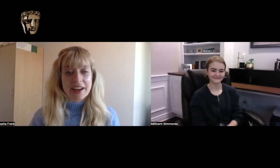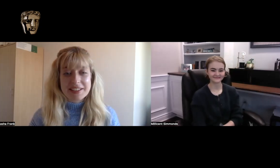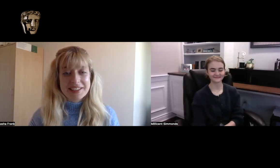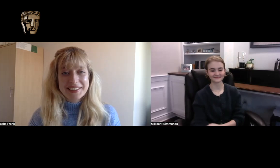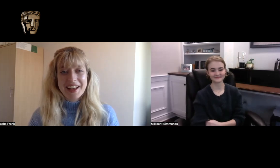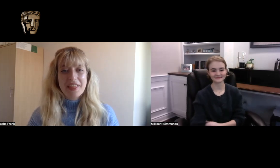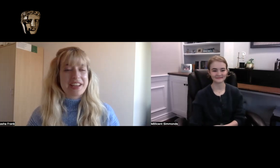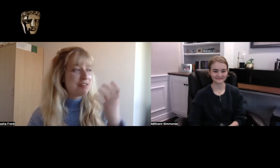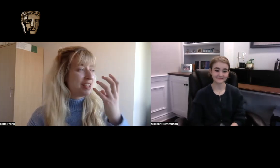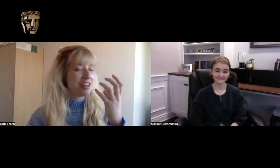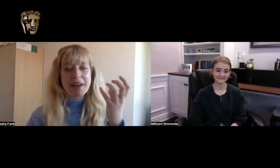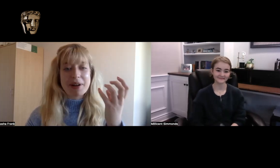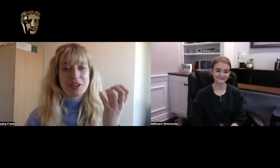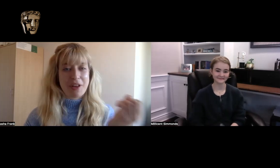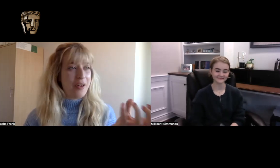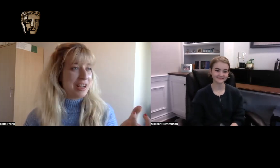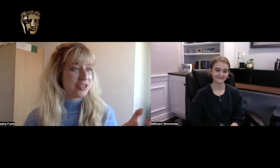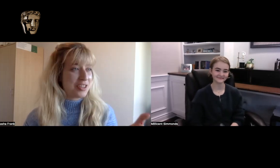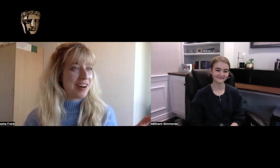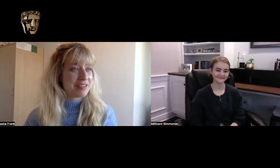I have such an image of the orange just kind of going